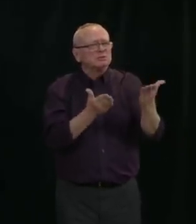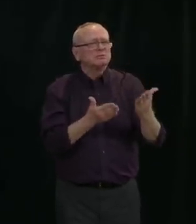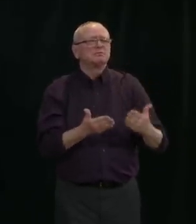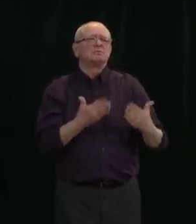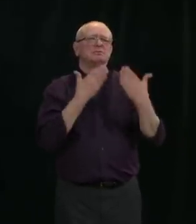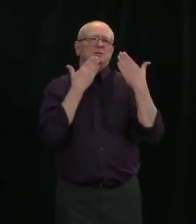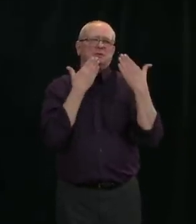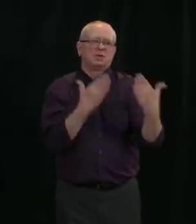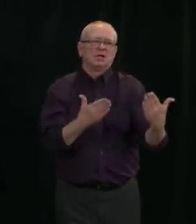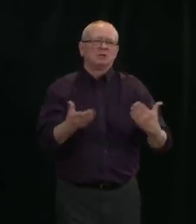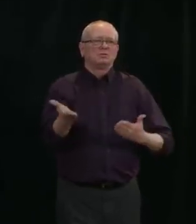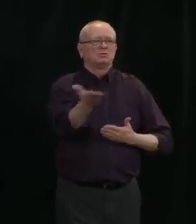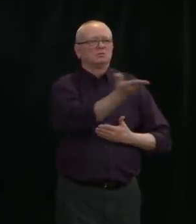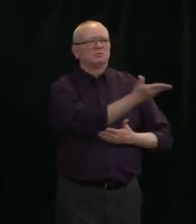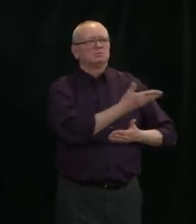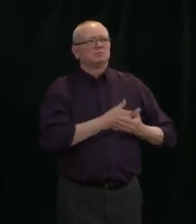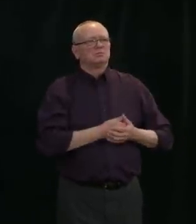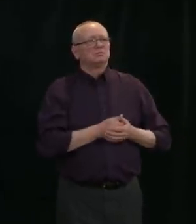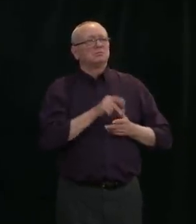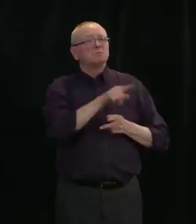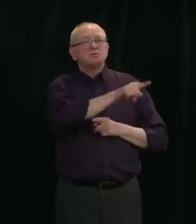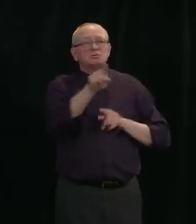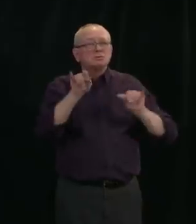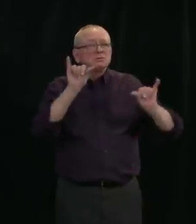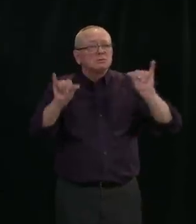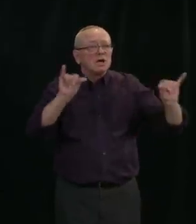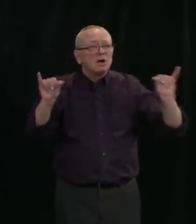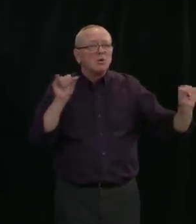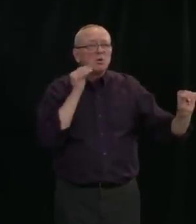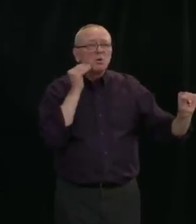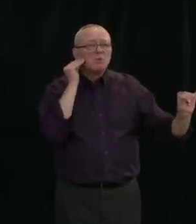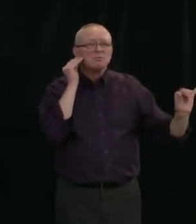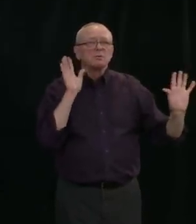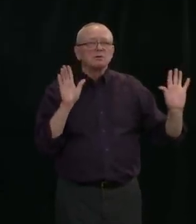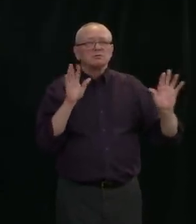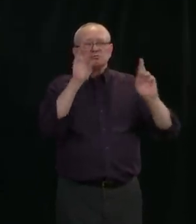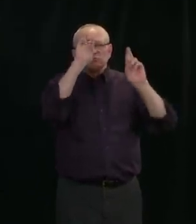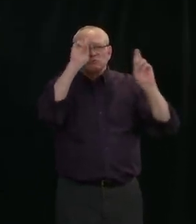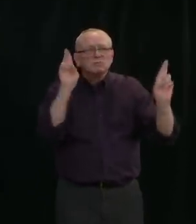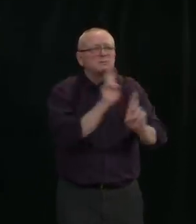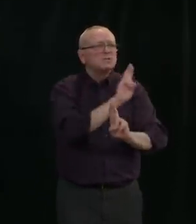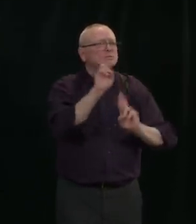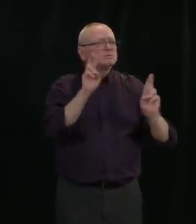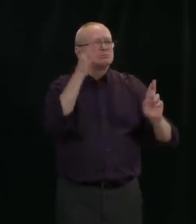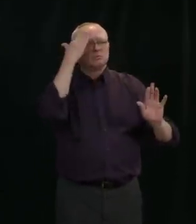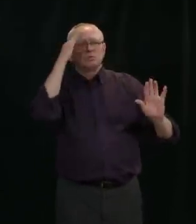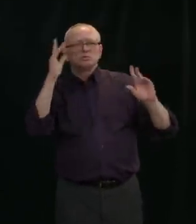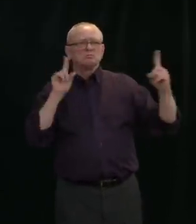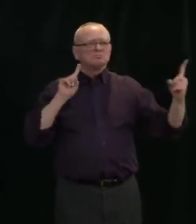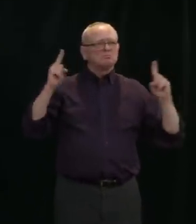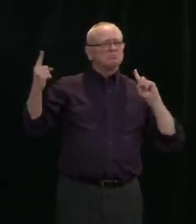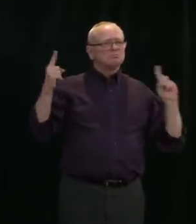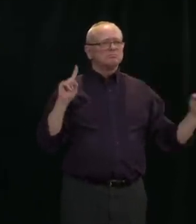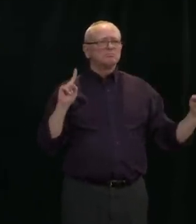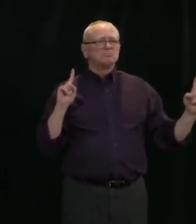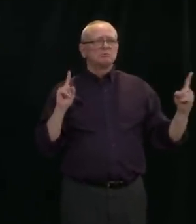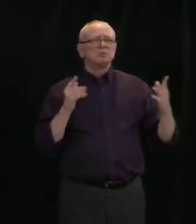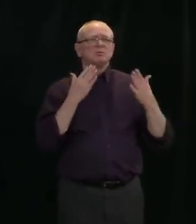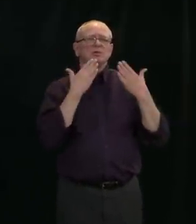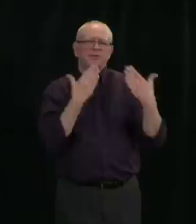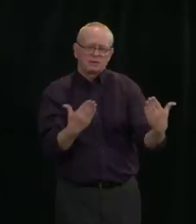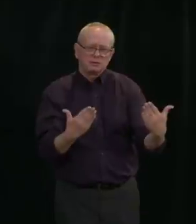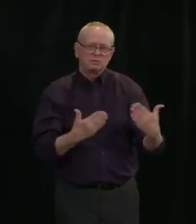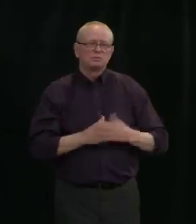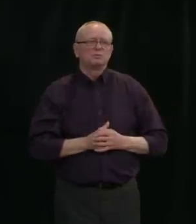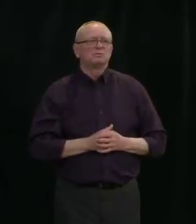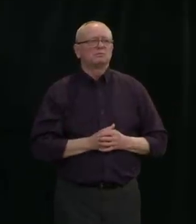respect the rules around social distancing. It is impressive, but not surprising how many are stepping up to join